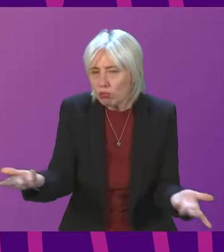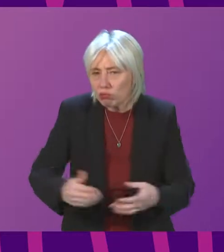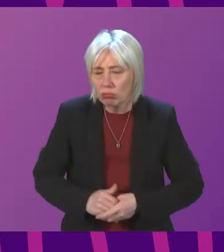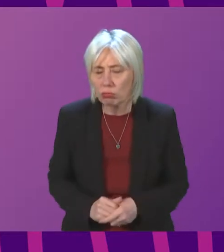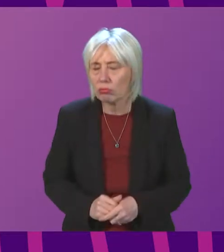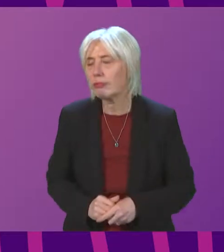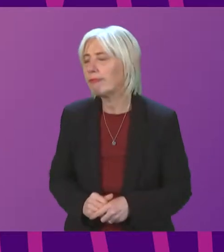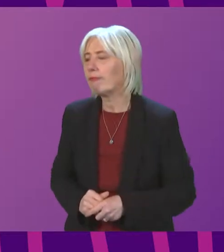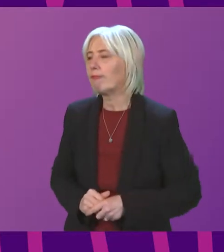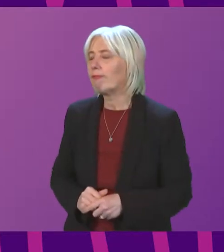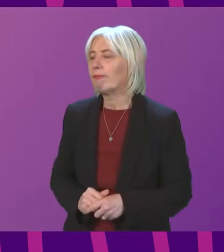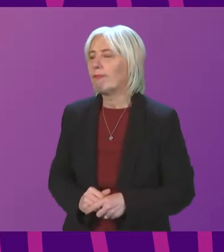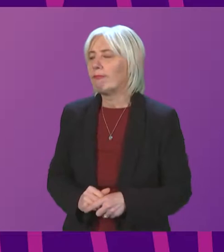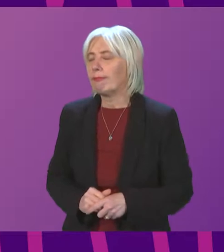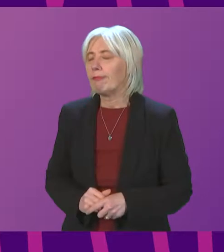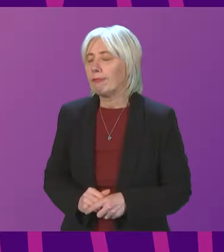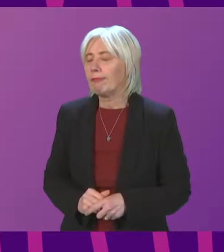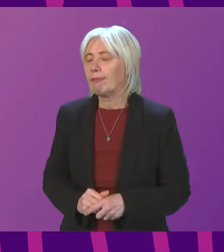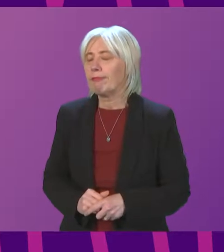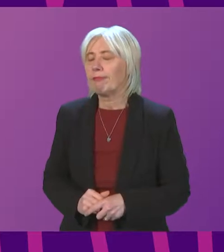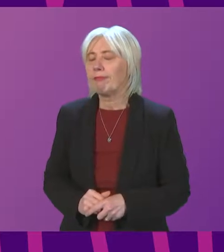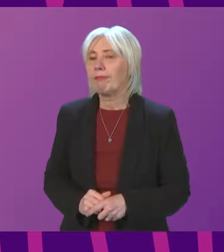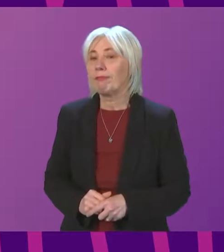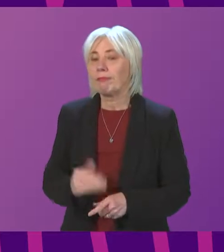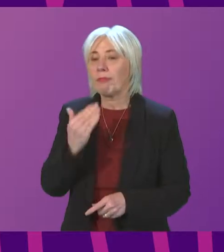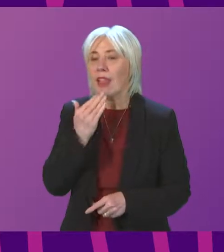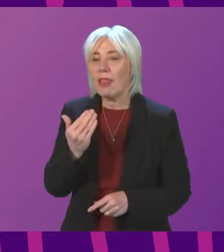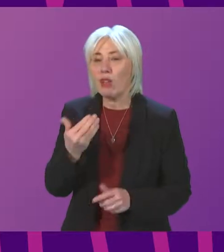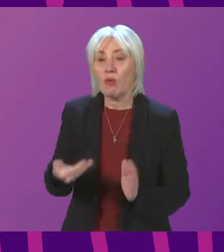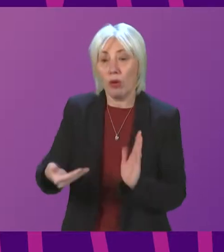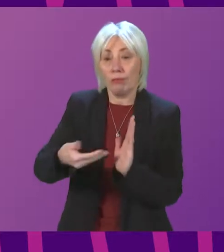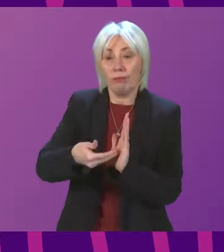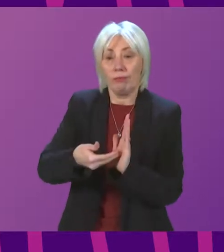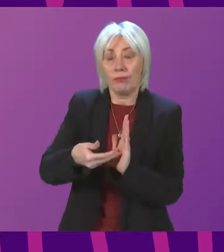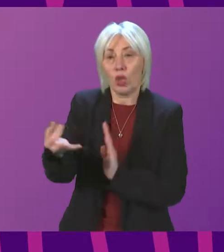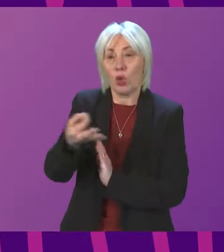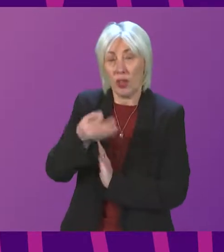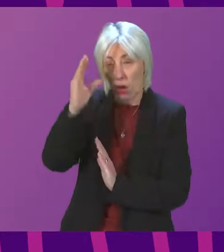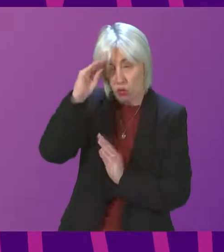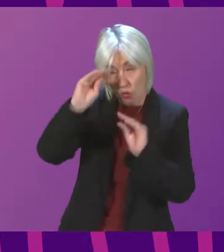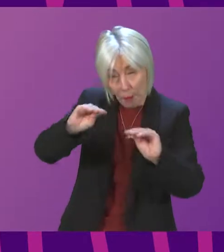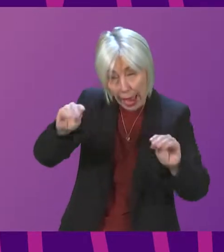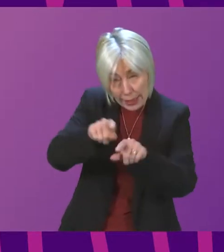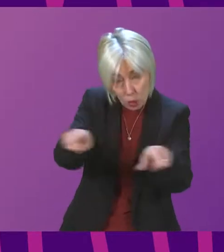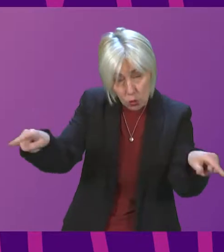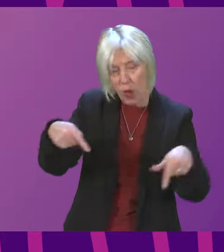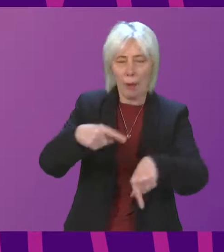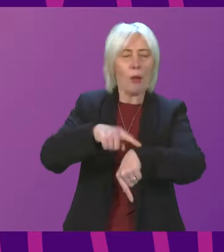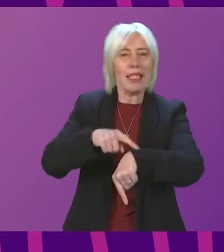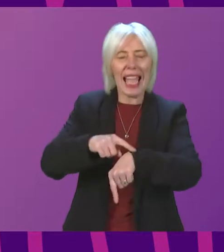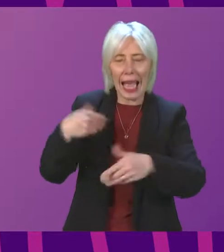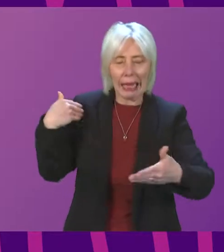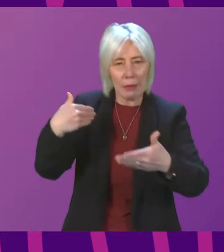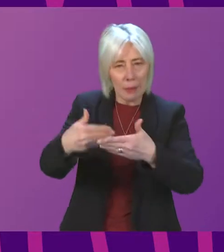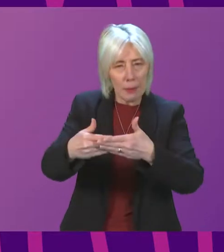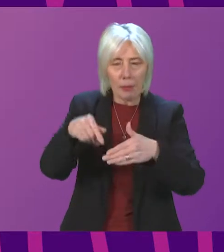Minister? Thank Graeme Simpson for his supplementary question. I think it's important to remind the chamber of the context of the timescales involved in the